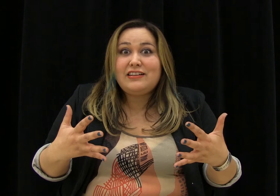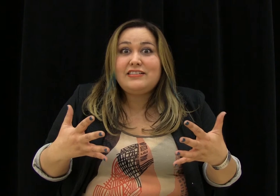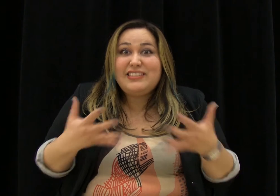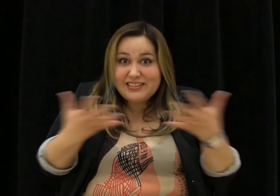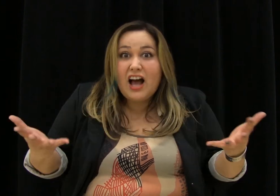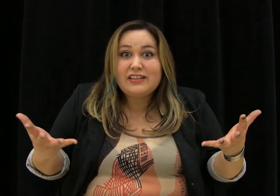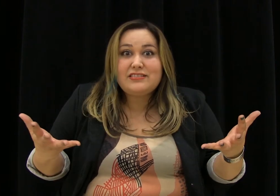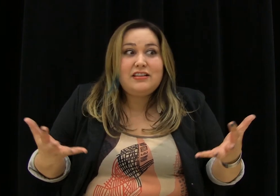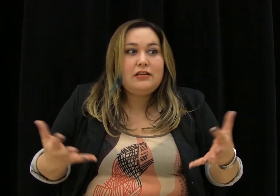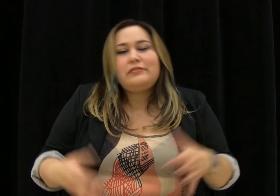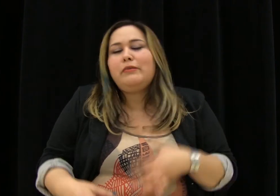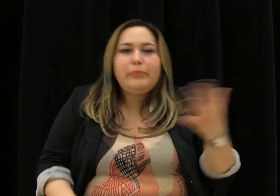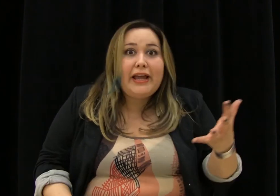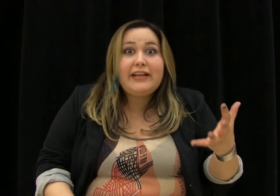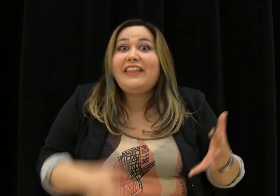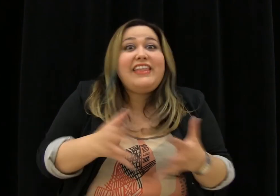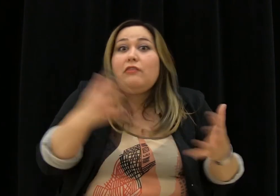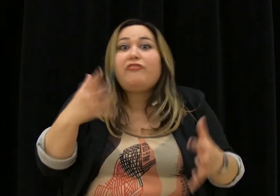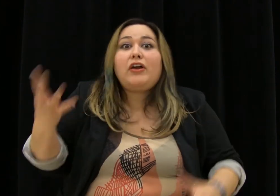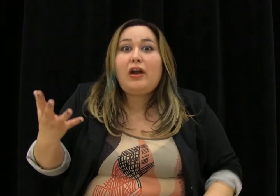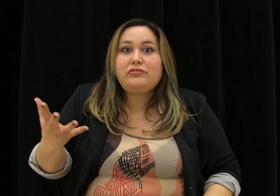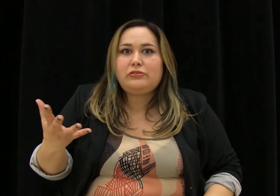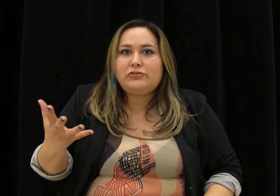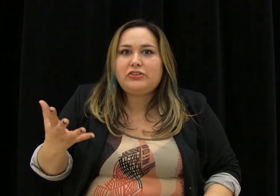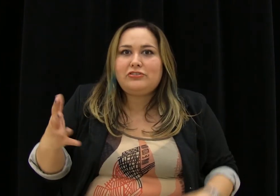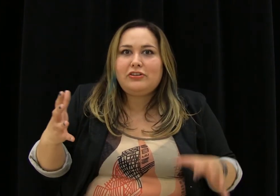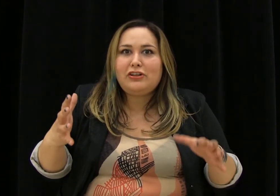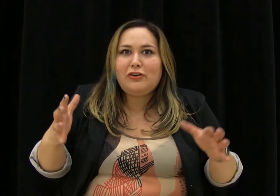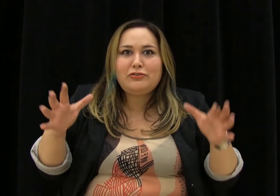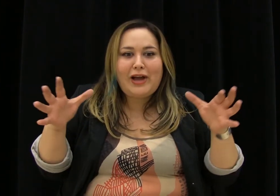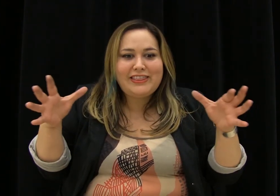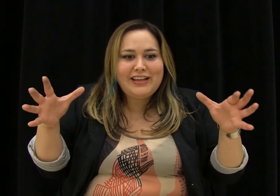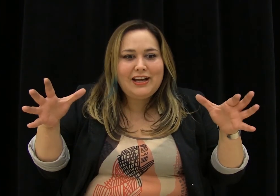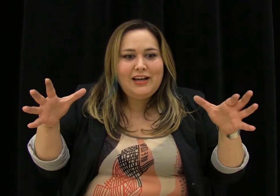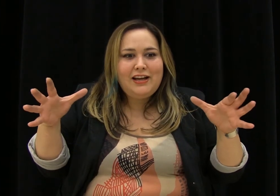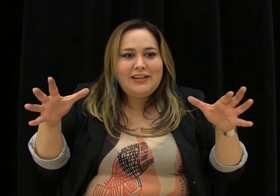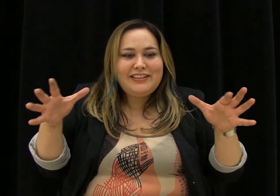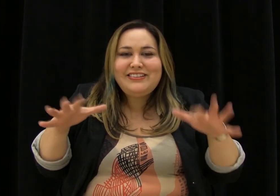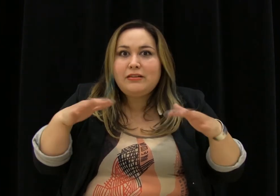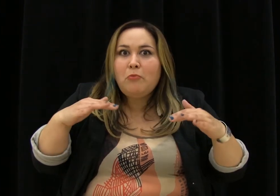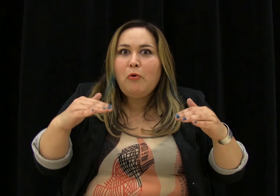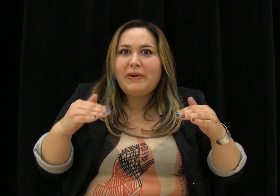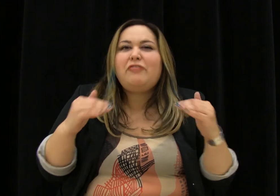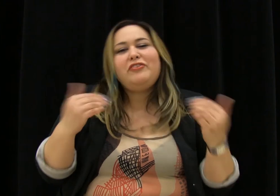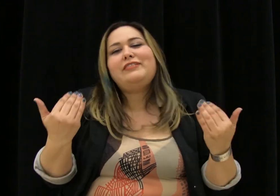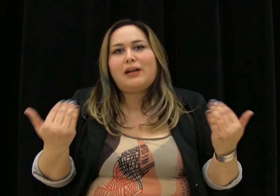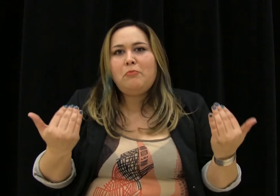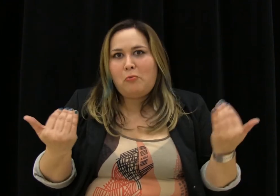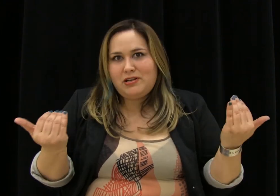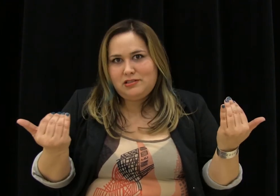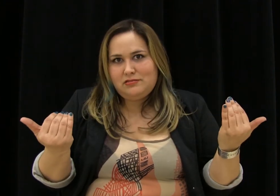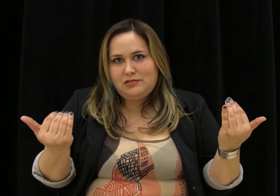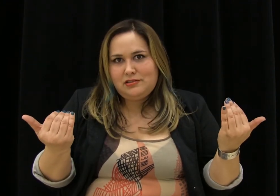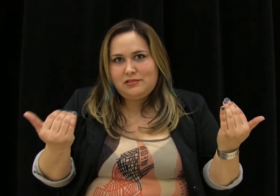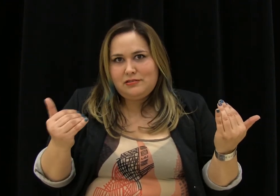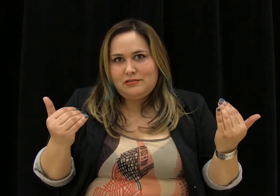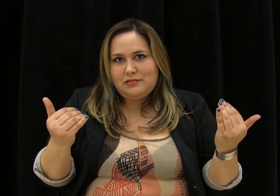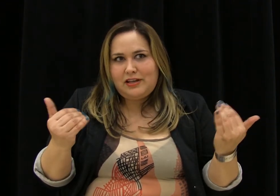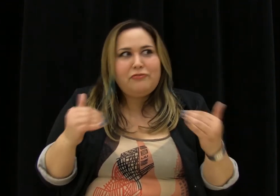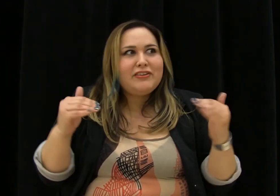discuss, complain, and then figure out solutions. You know, so I think this is the moment. It feels like a moment. It feels